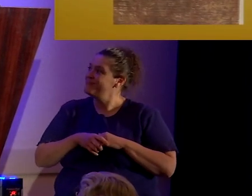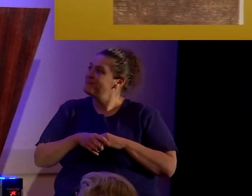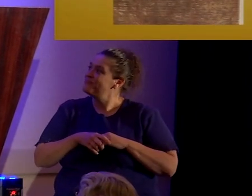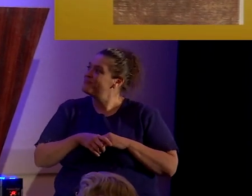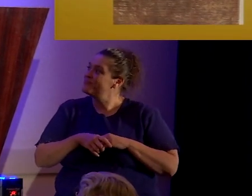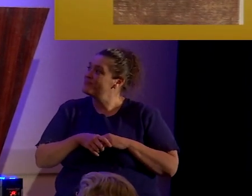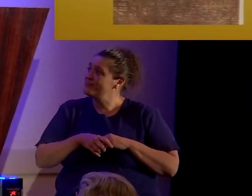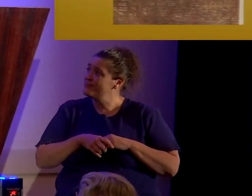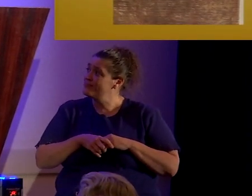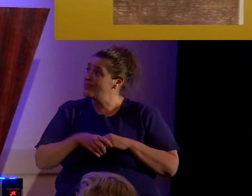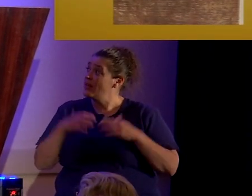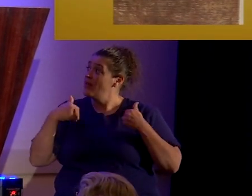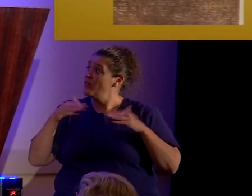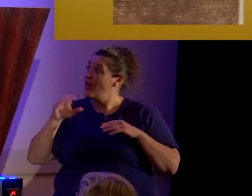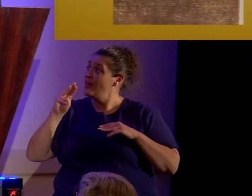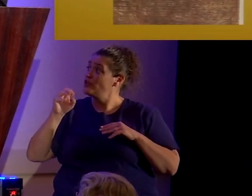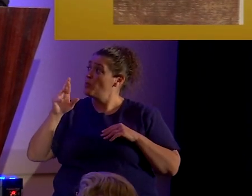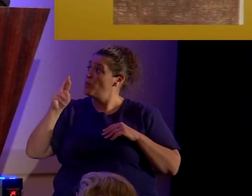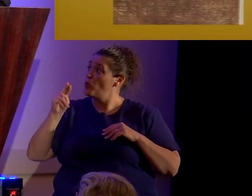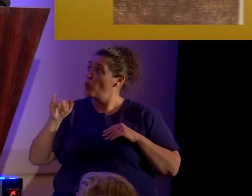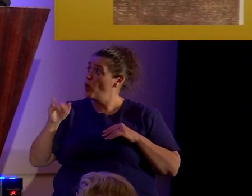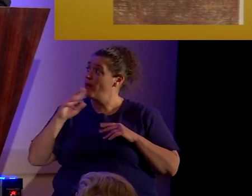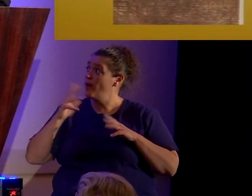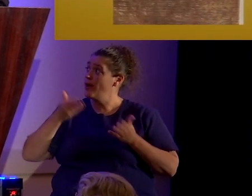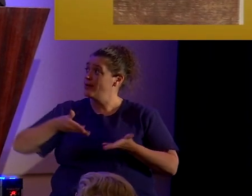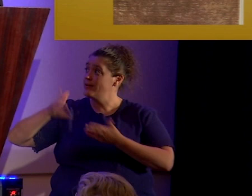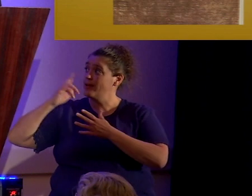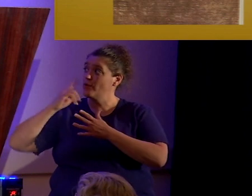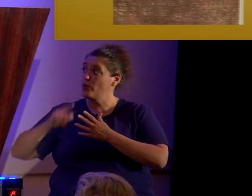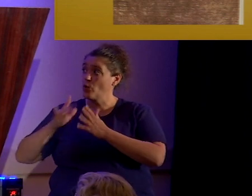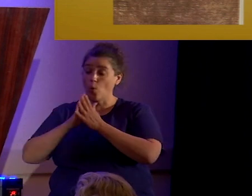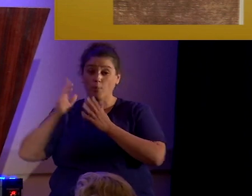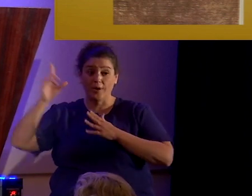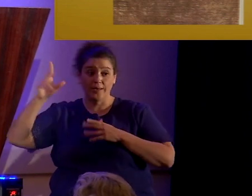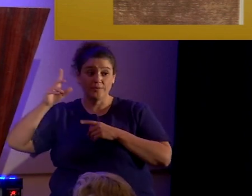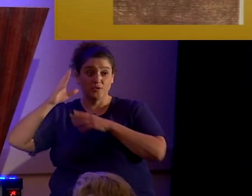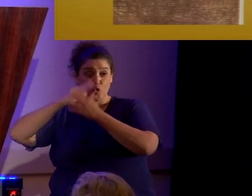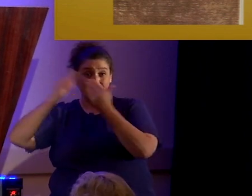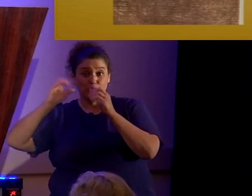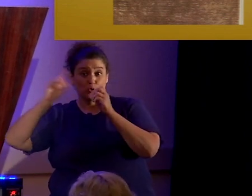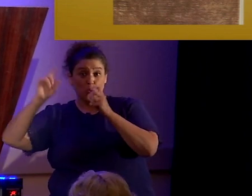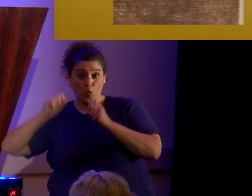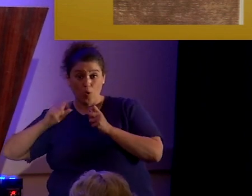Well, the angel Moroni had taken the golden plates back to heaven, so nobody could check it.